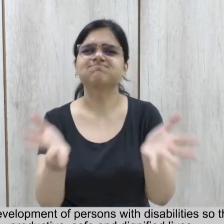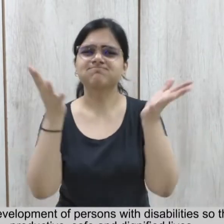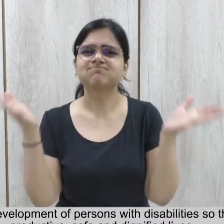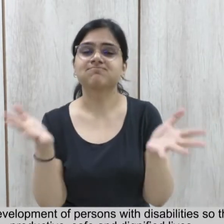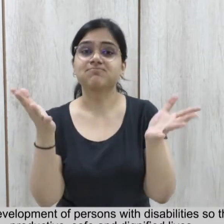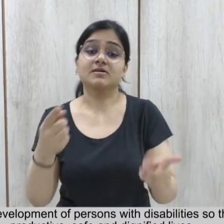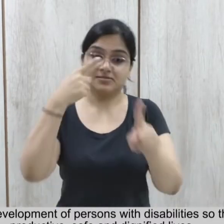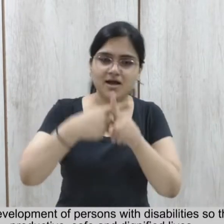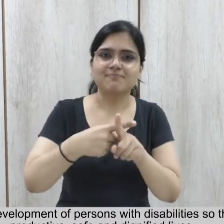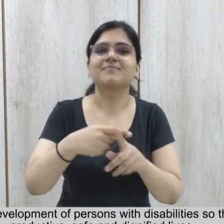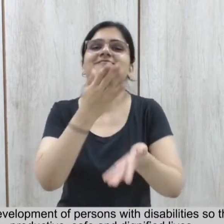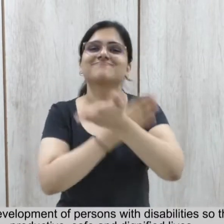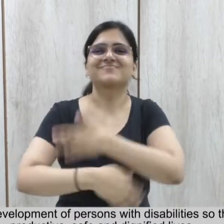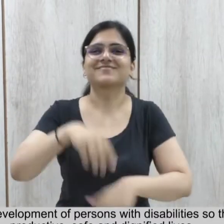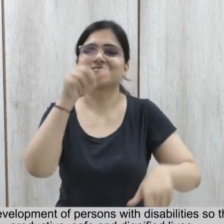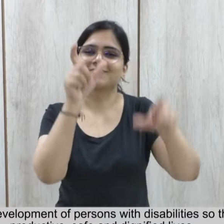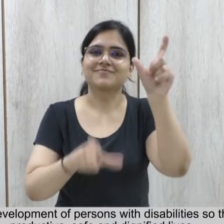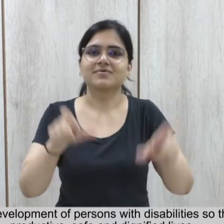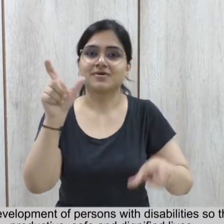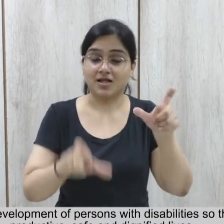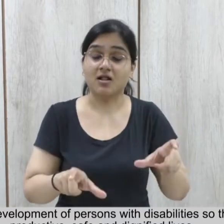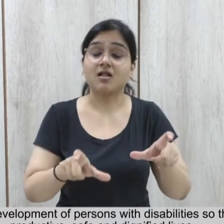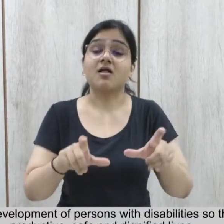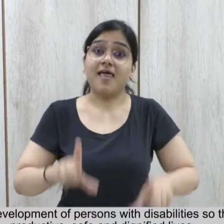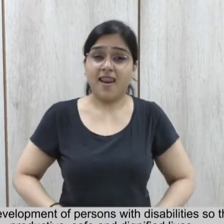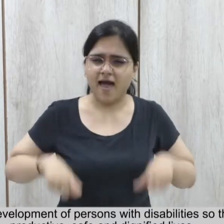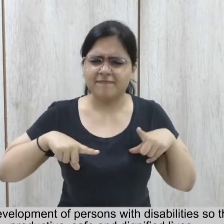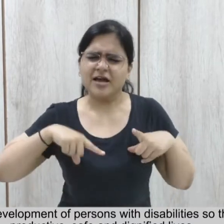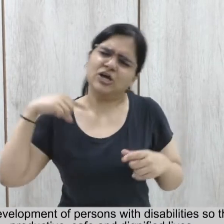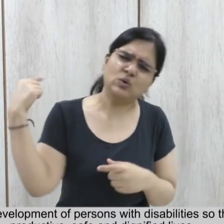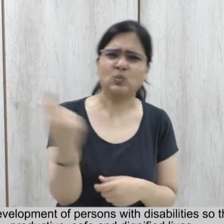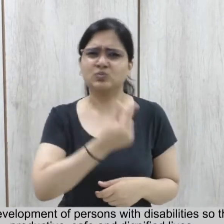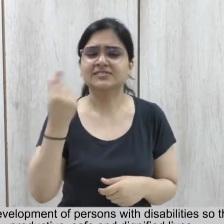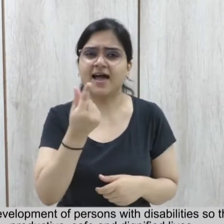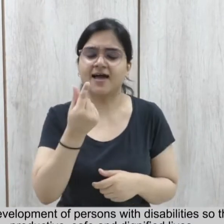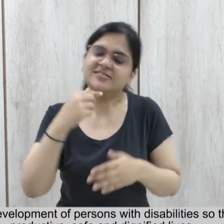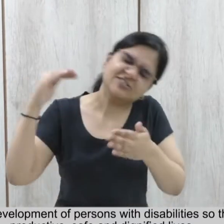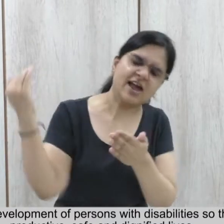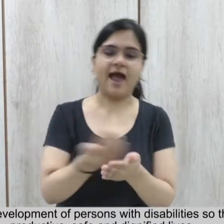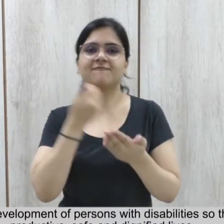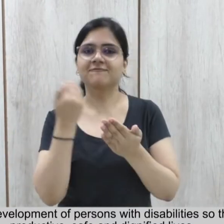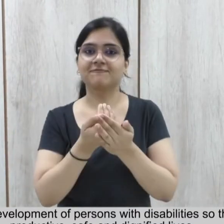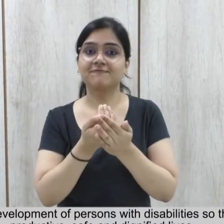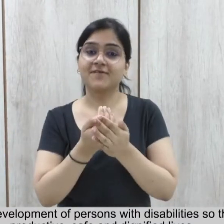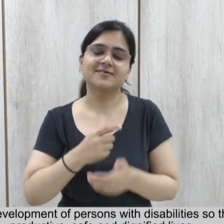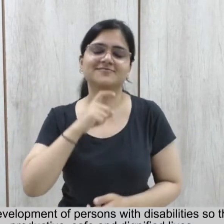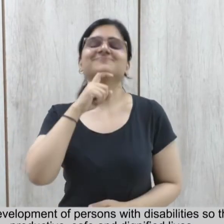so that they can lead productive, safe and dignified lives.